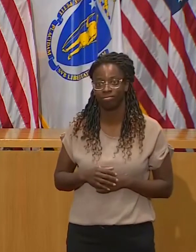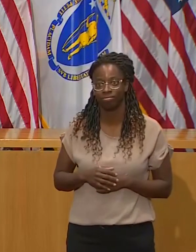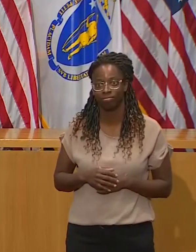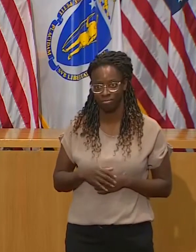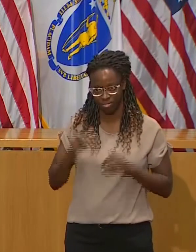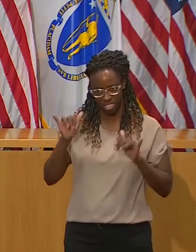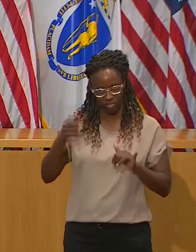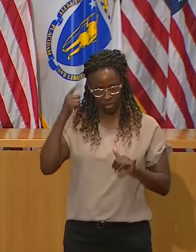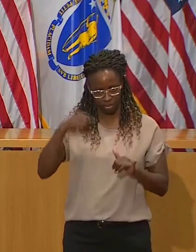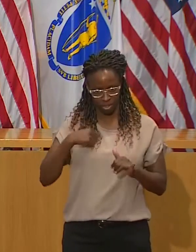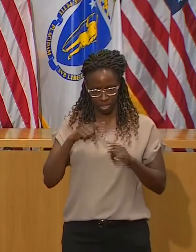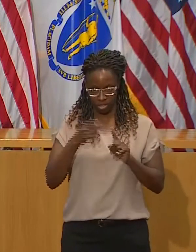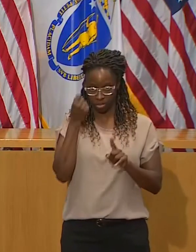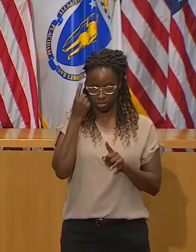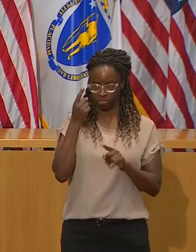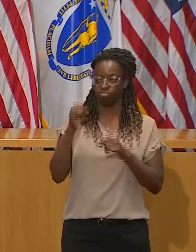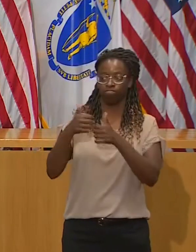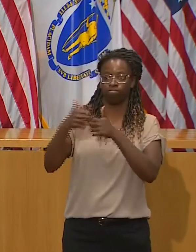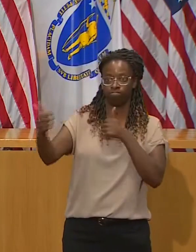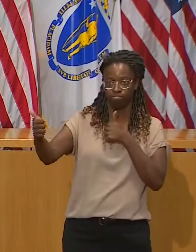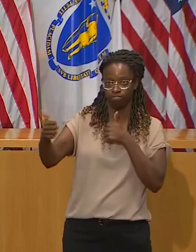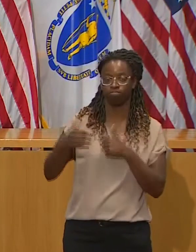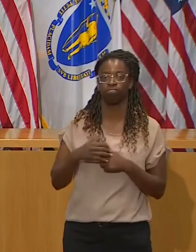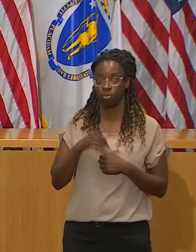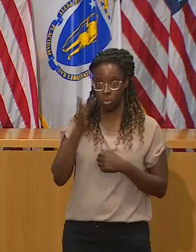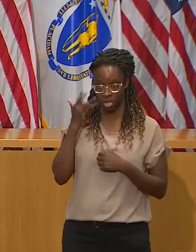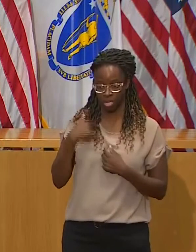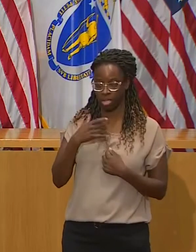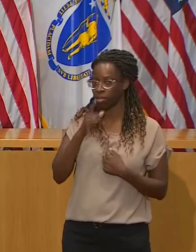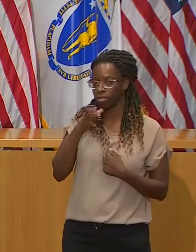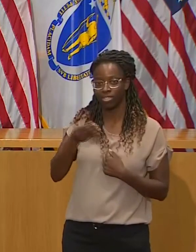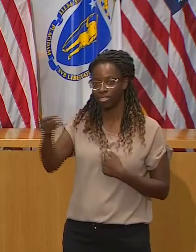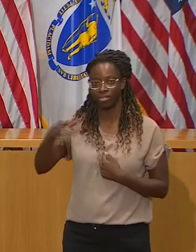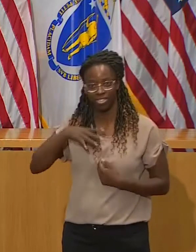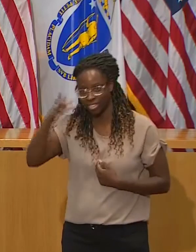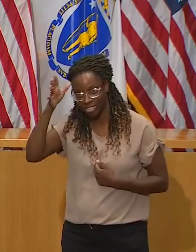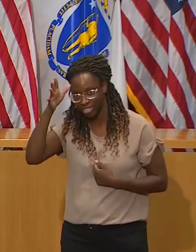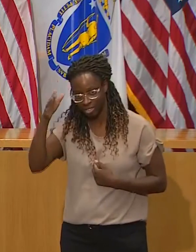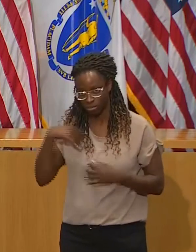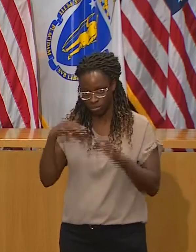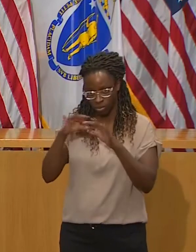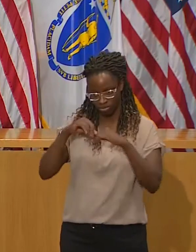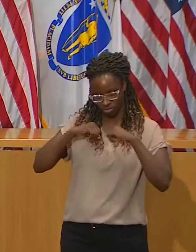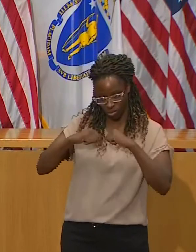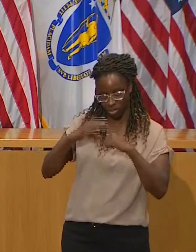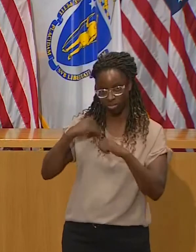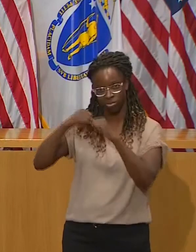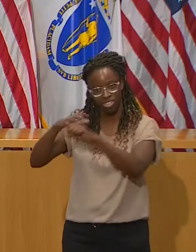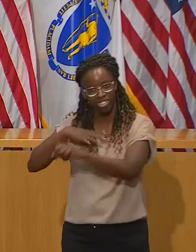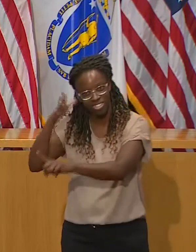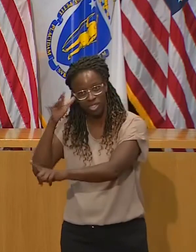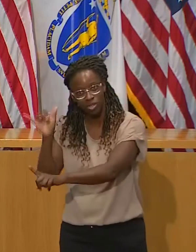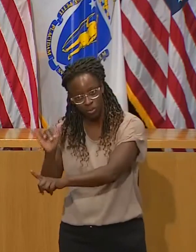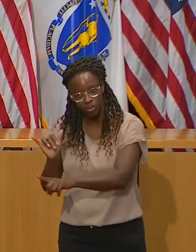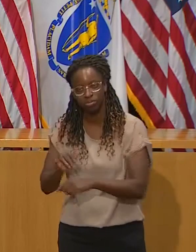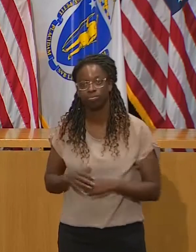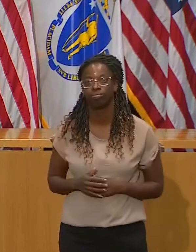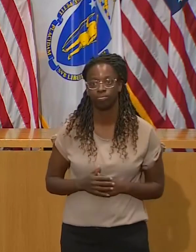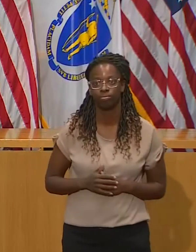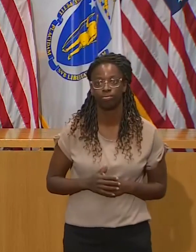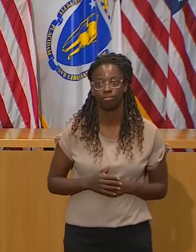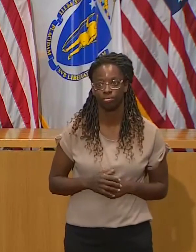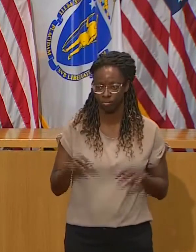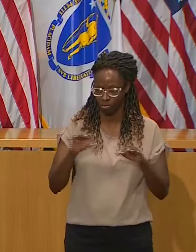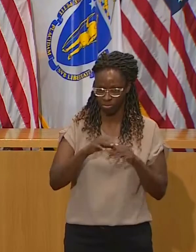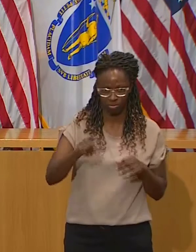fact that even in a situation like that, it's critically important for people to respect the contagious